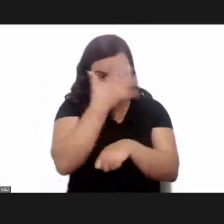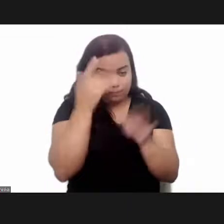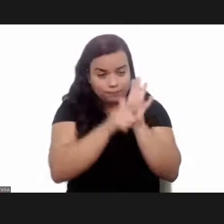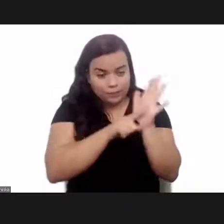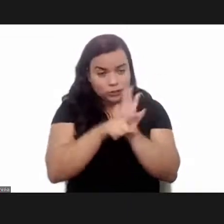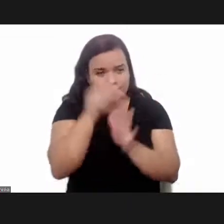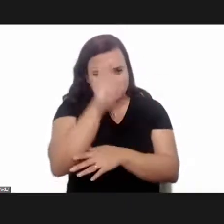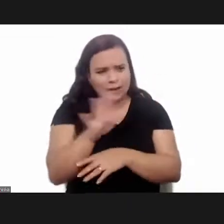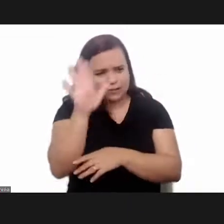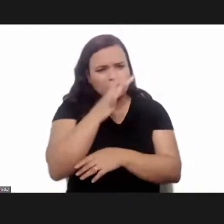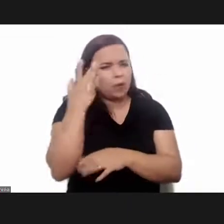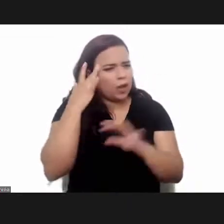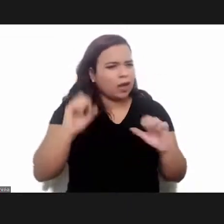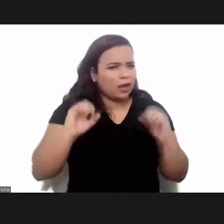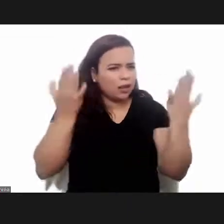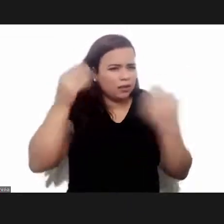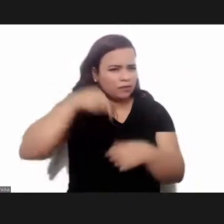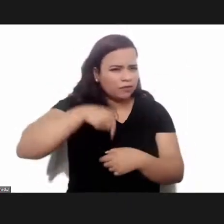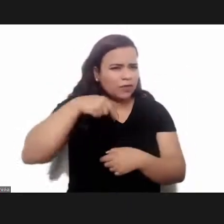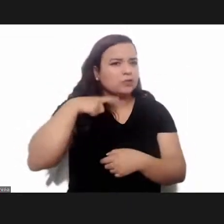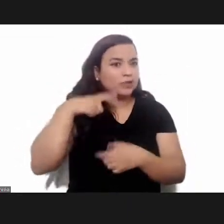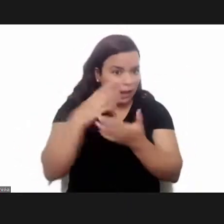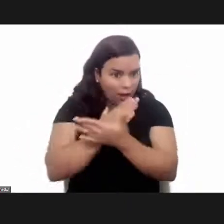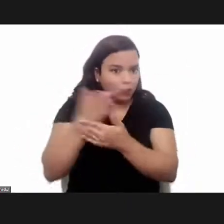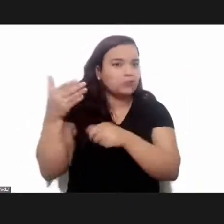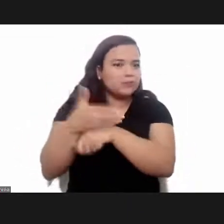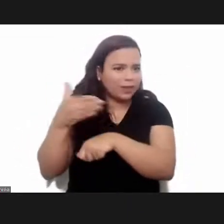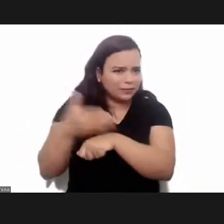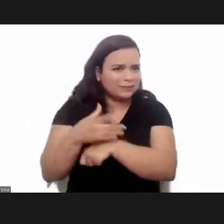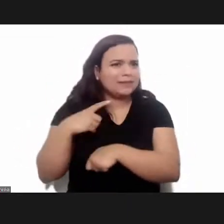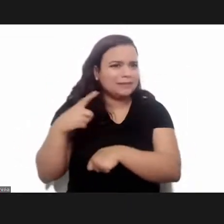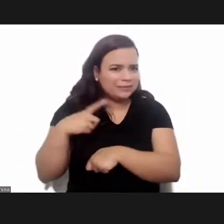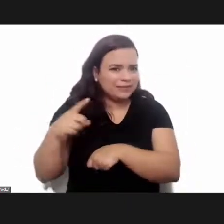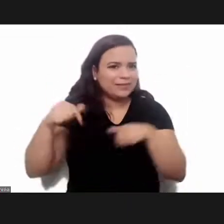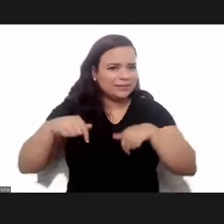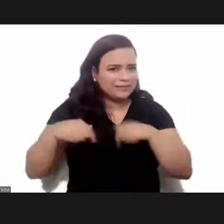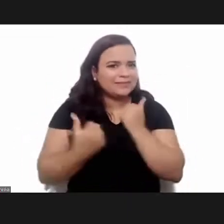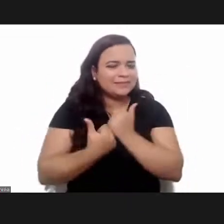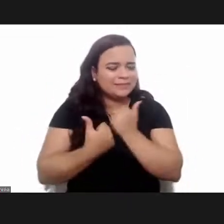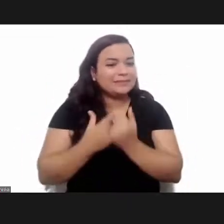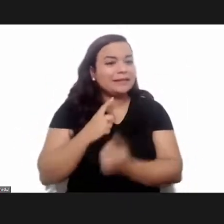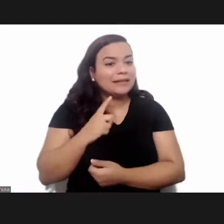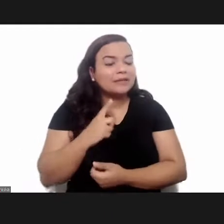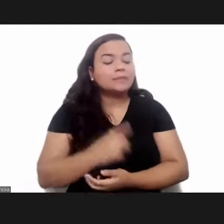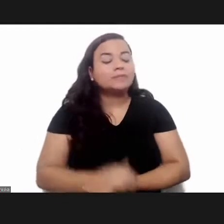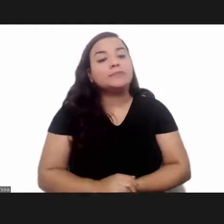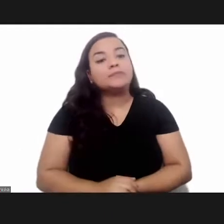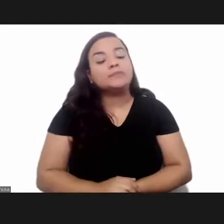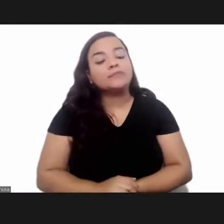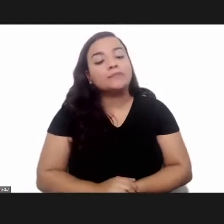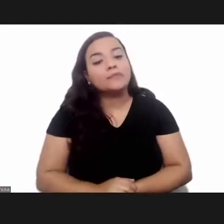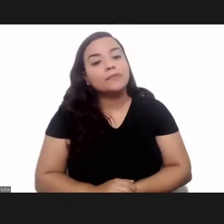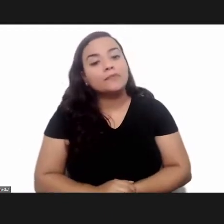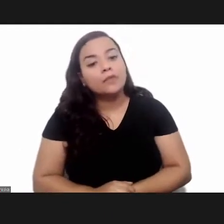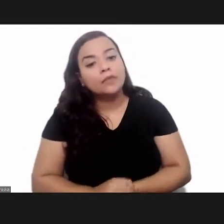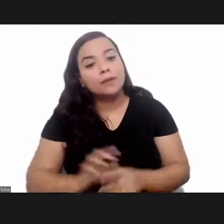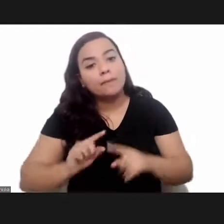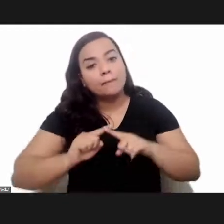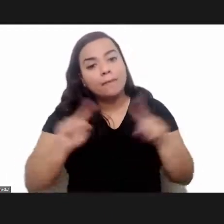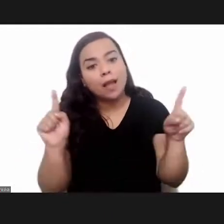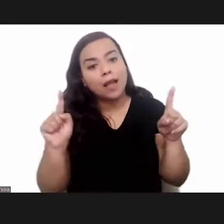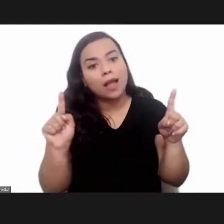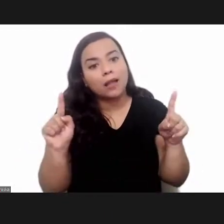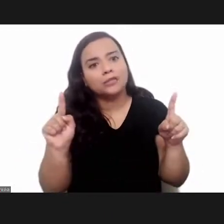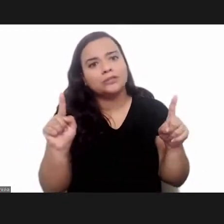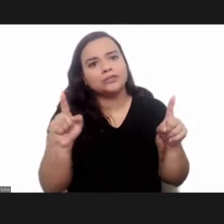researchers i think in an event today we're to have some of the people that participated in this who collaborated in this article in science in 2005 but we